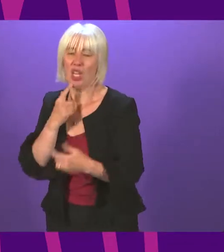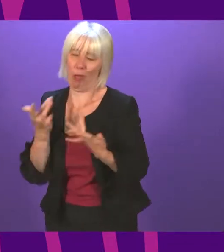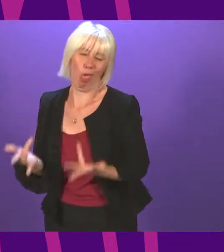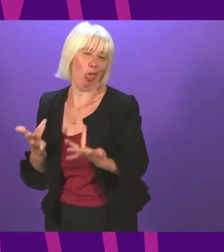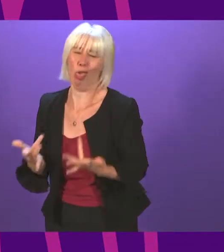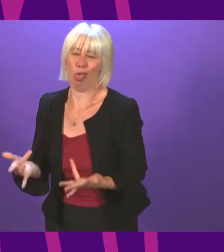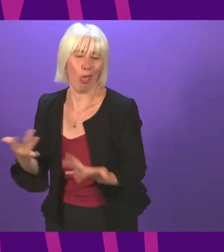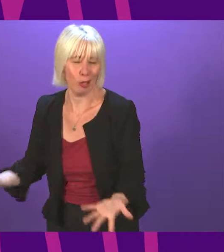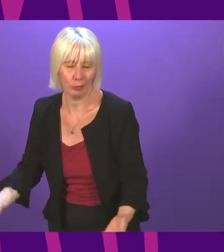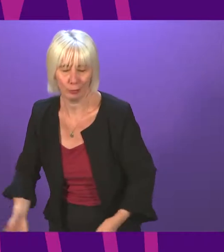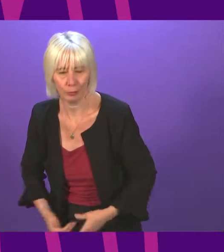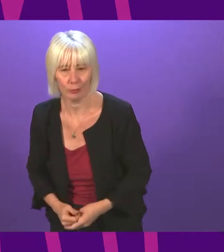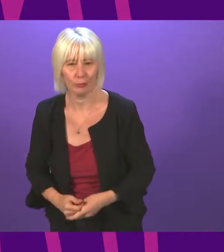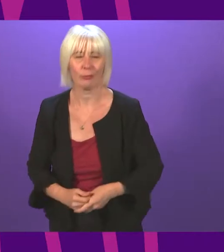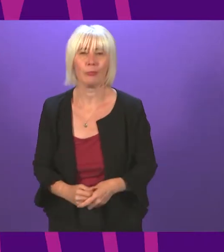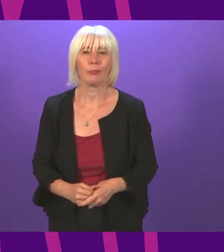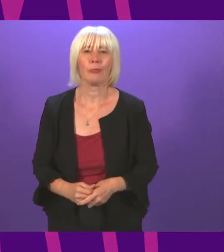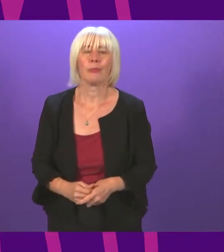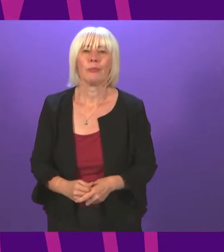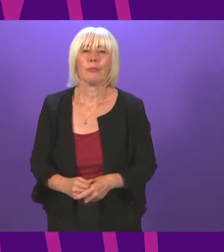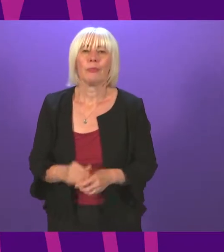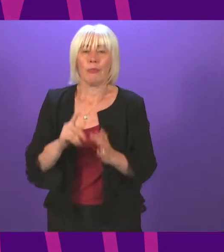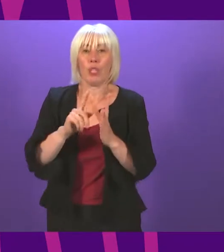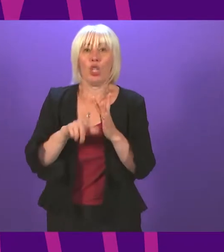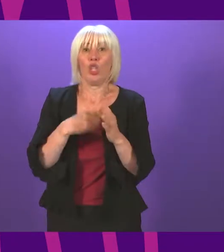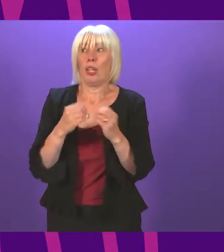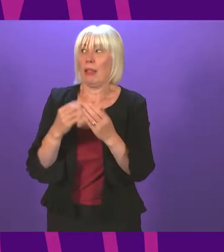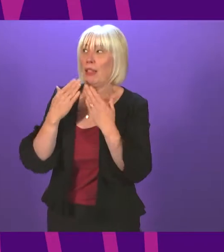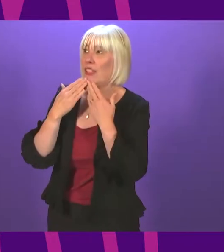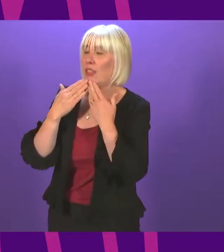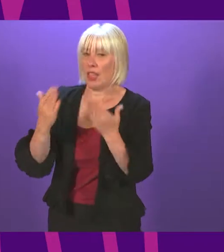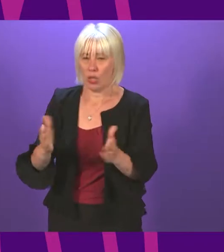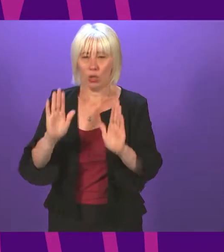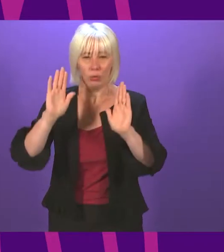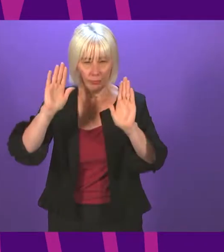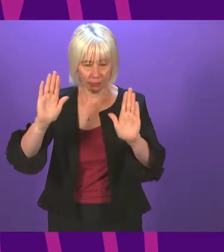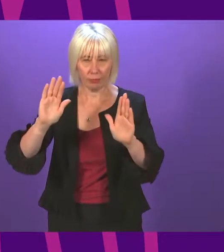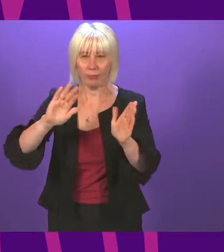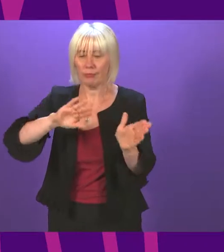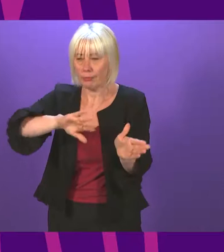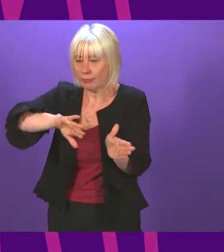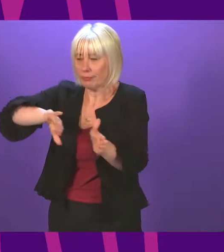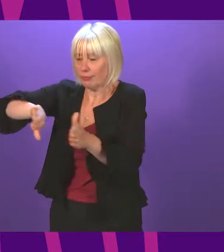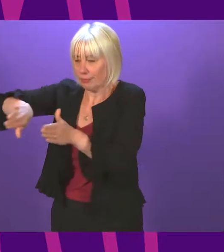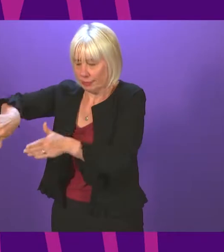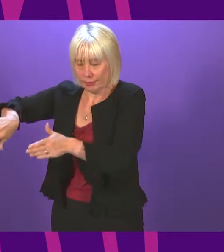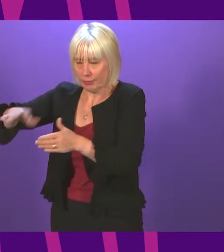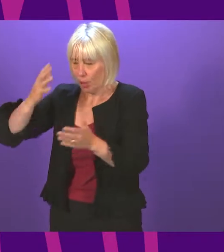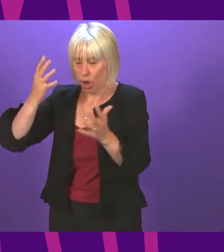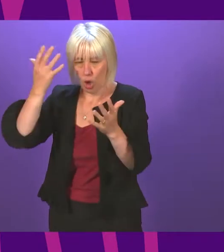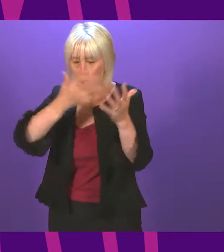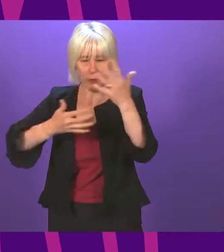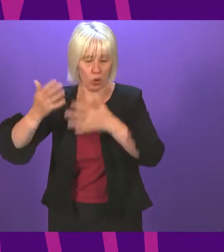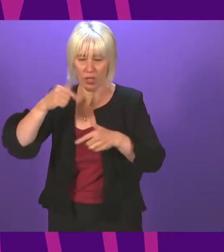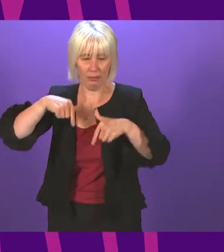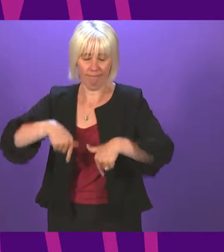Thank you. Jackie Beale. Thank you very much, Presiding Officer. Let me leave aside the obvious confusion of a Government that has